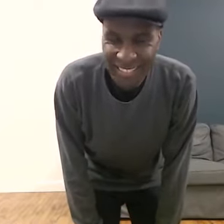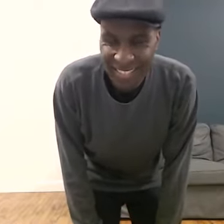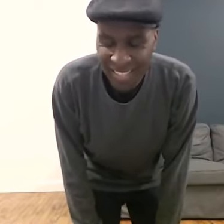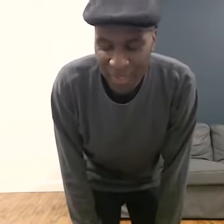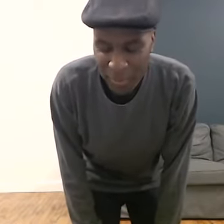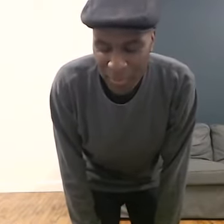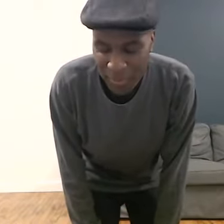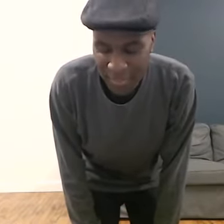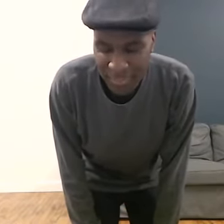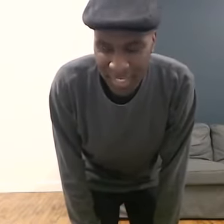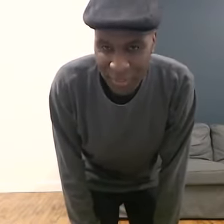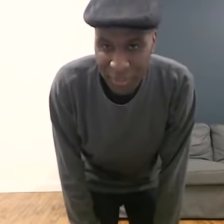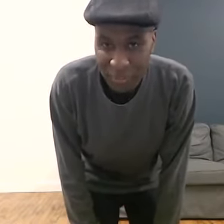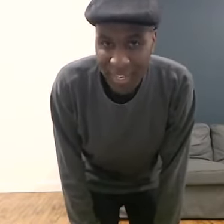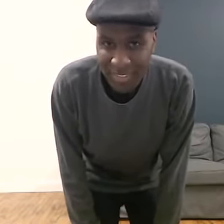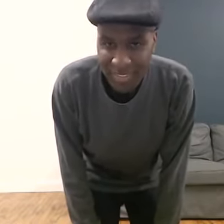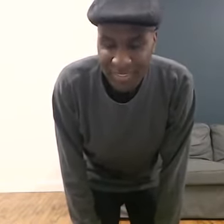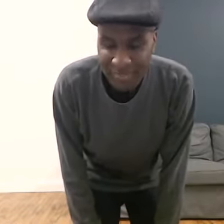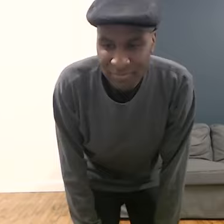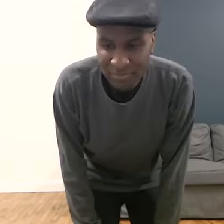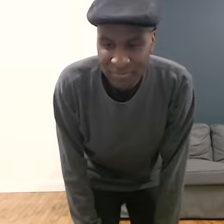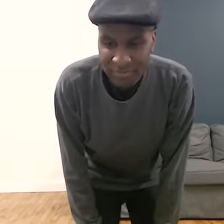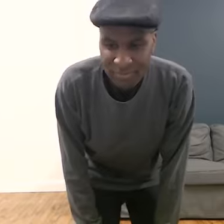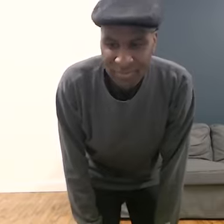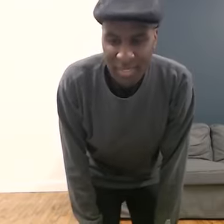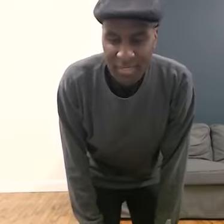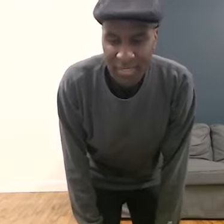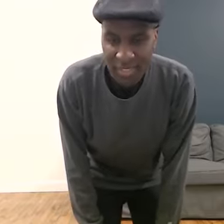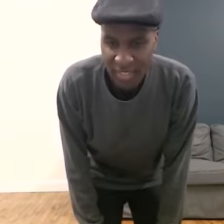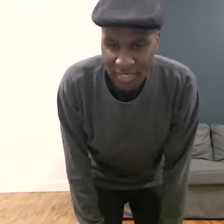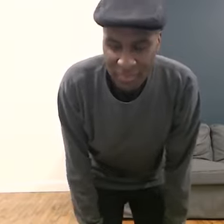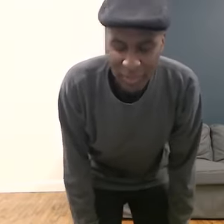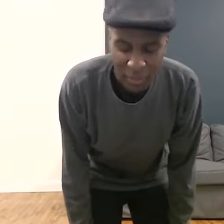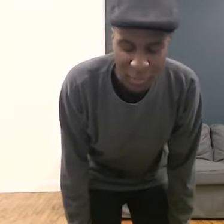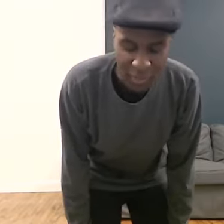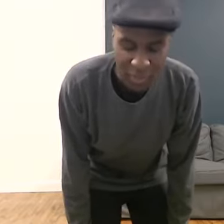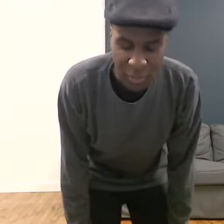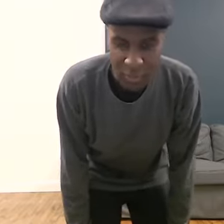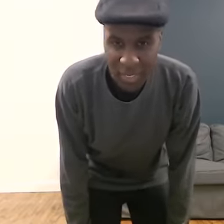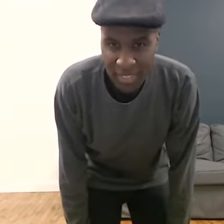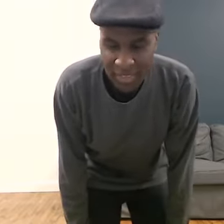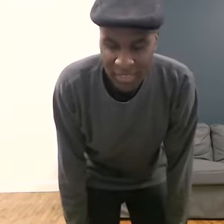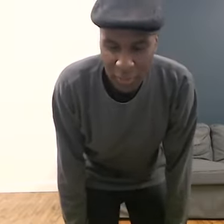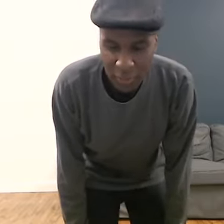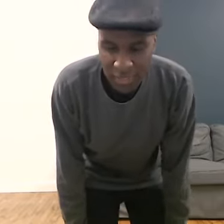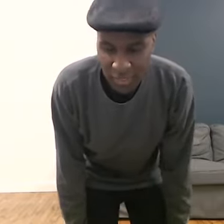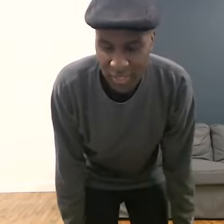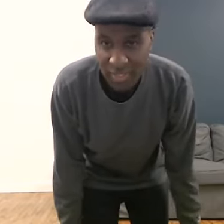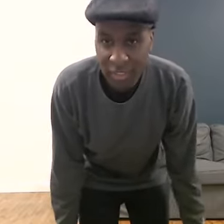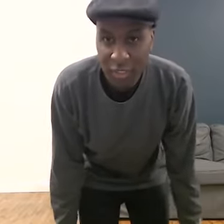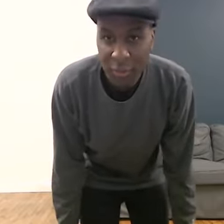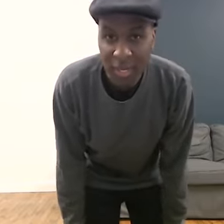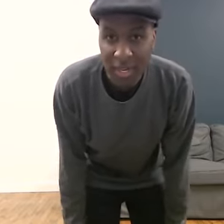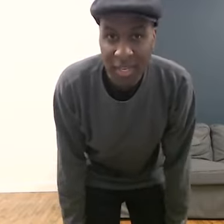health wellness energy practice. Qigong is spelled Q-I-G-O-N-G, the Q-I,